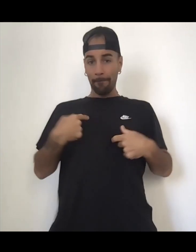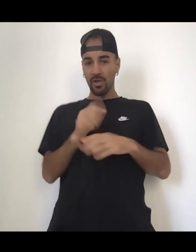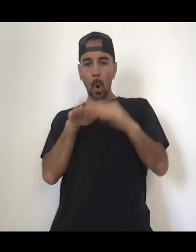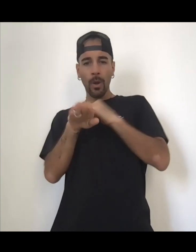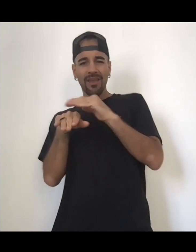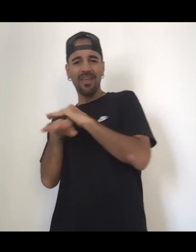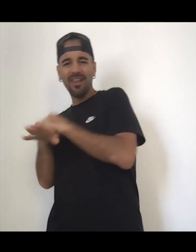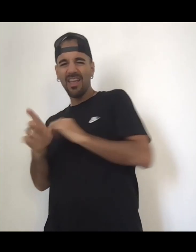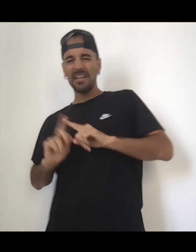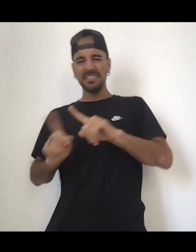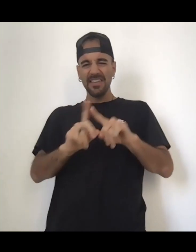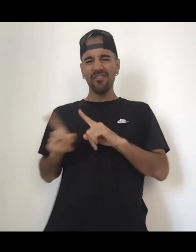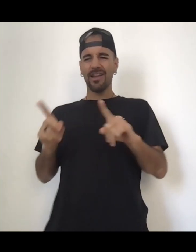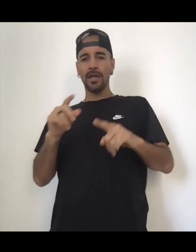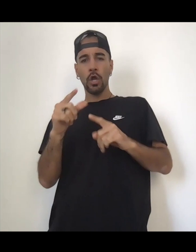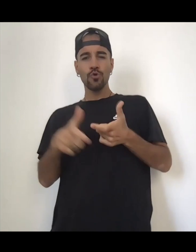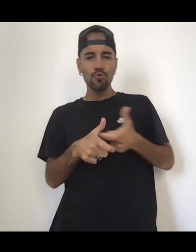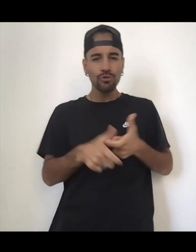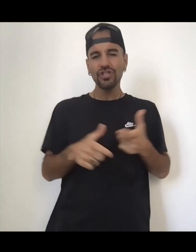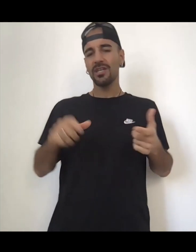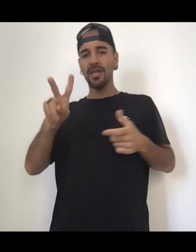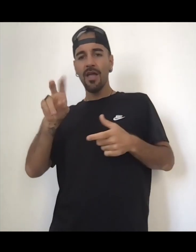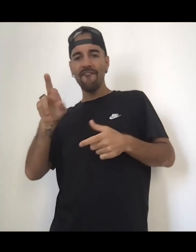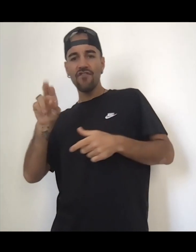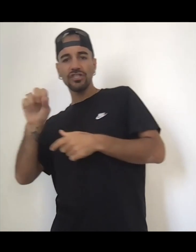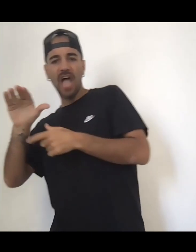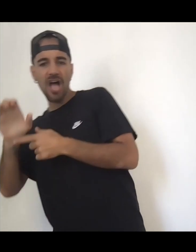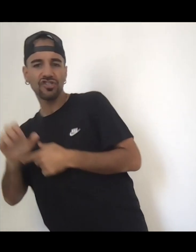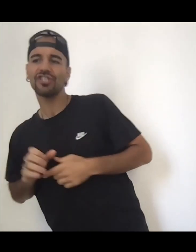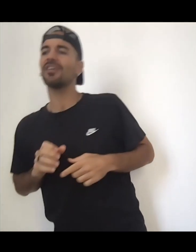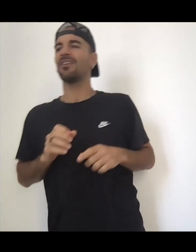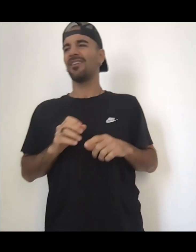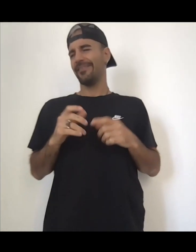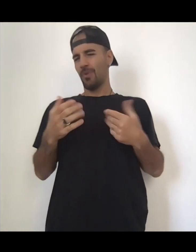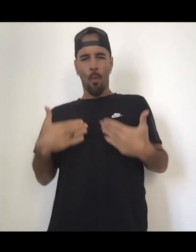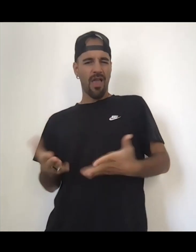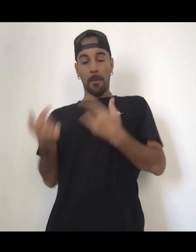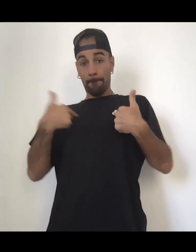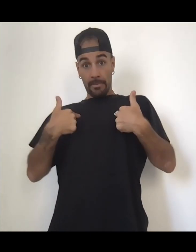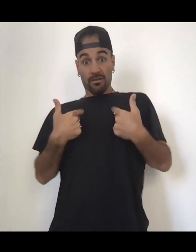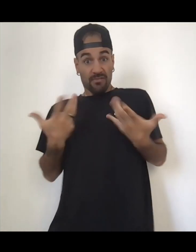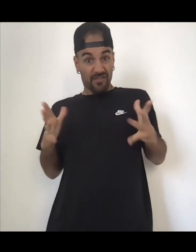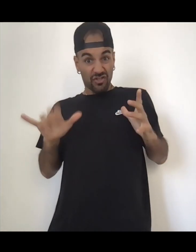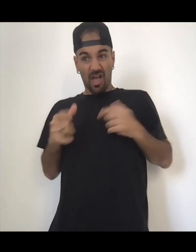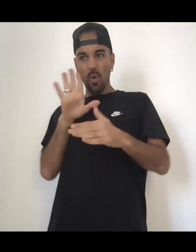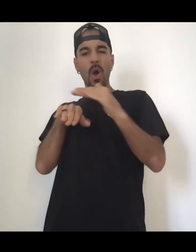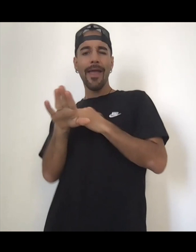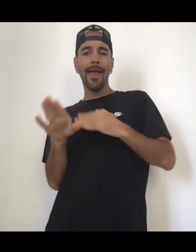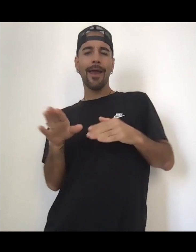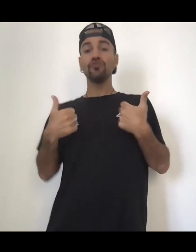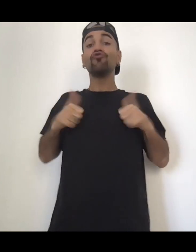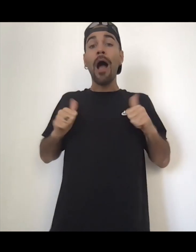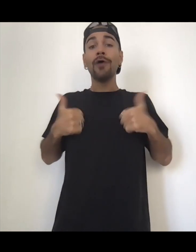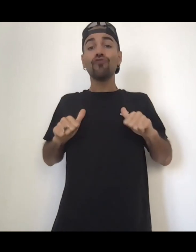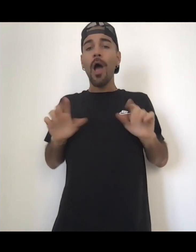these? gonna try a few pairs on. Really get into it. Go walk around a neighborhood with beautiful homes that you want. get yourself in the